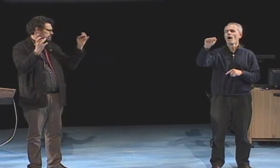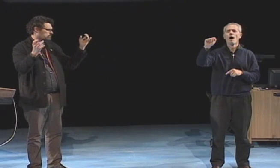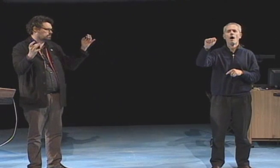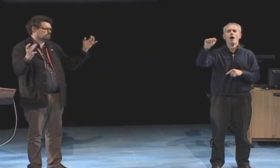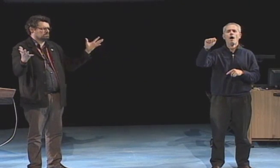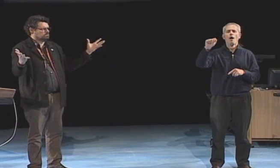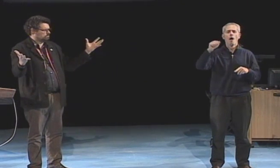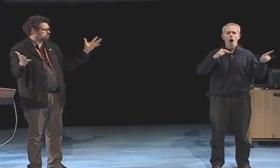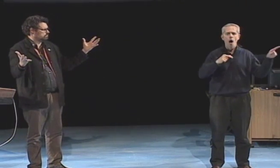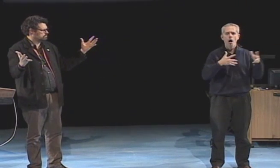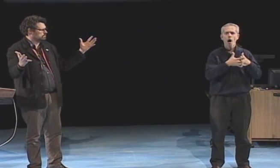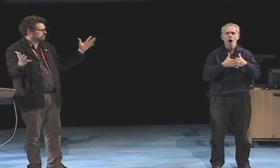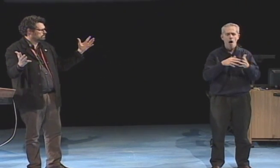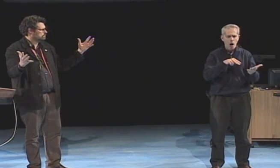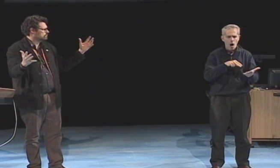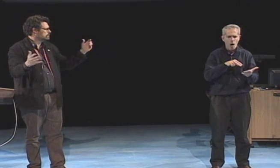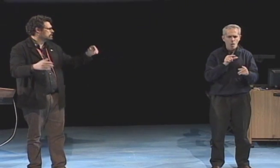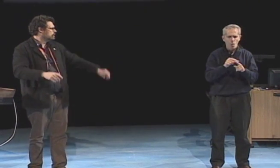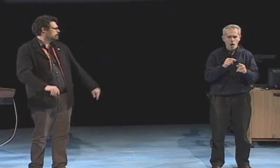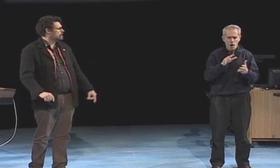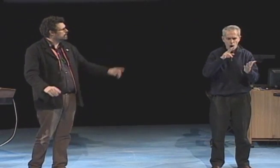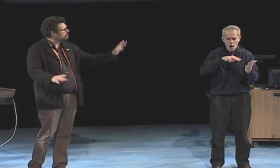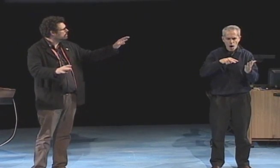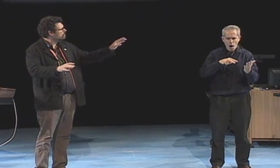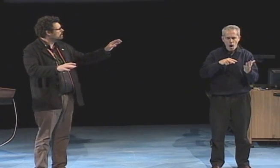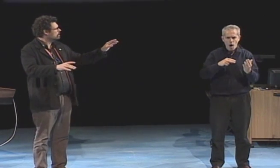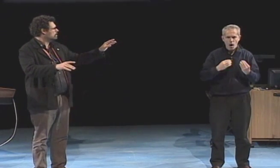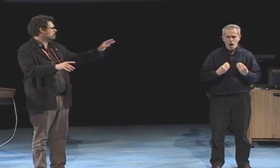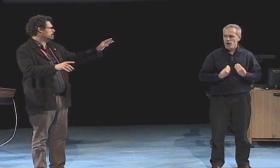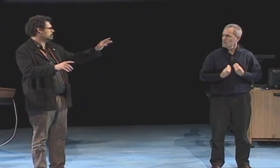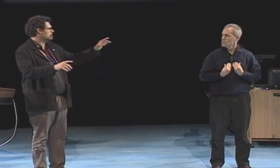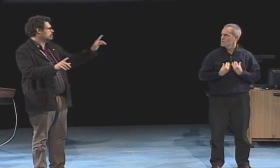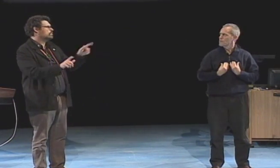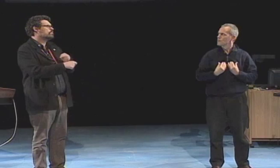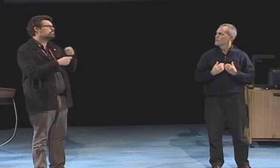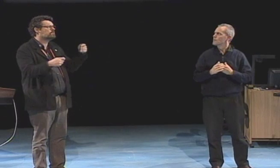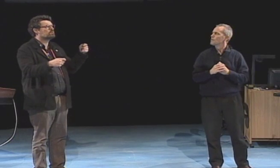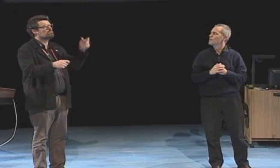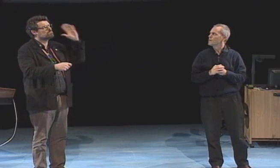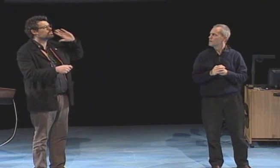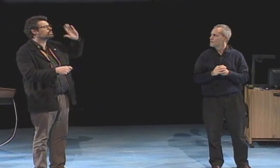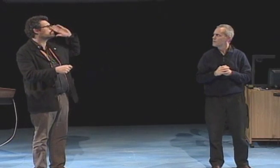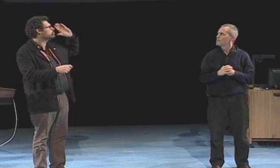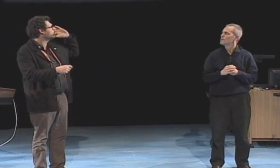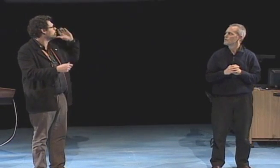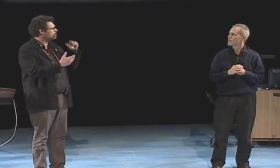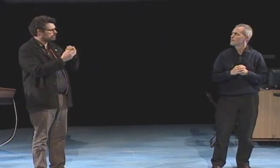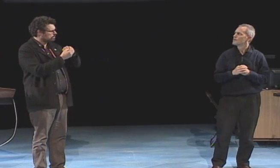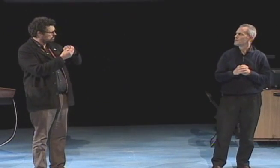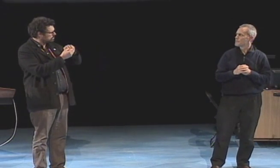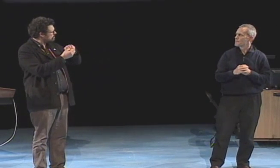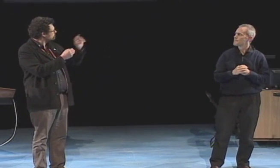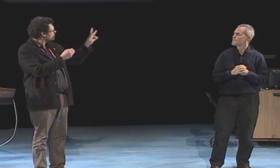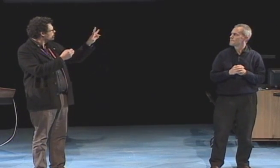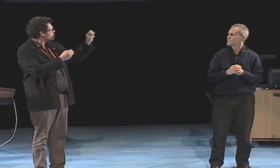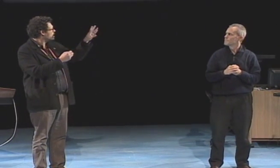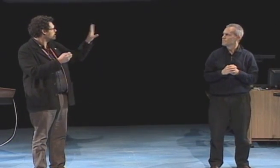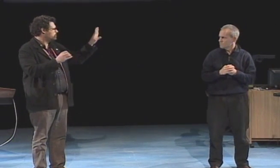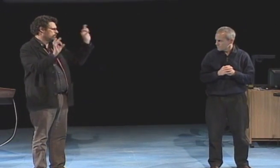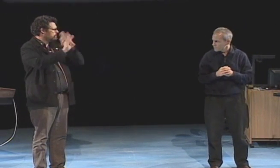And then, I saw the word devia, an American idea of deaf art.